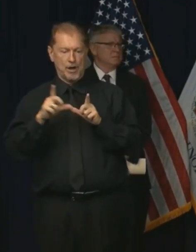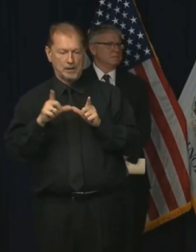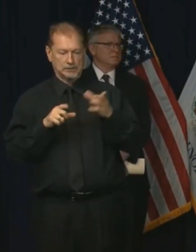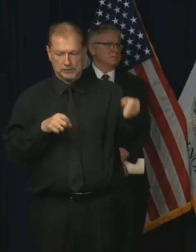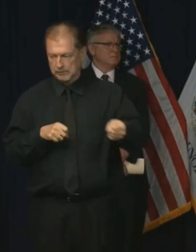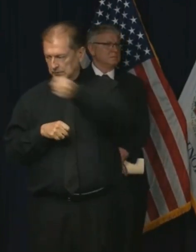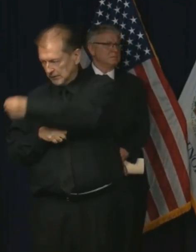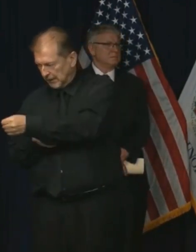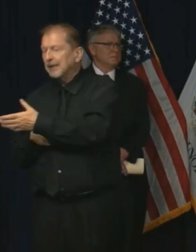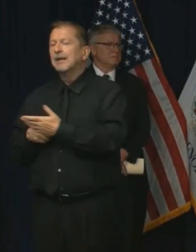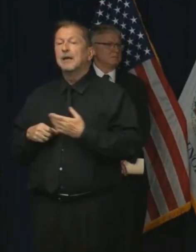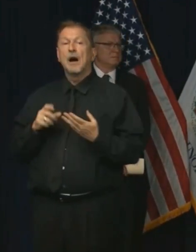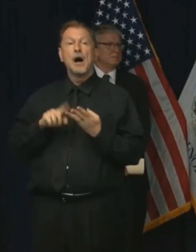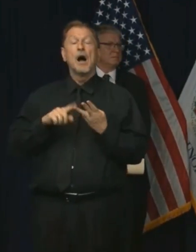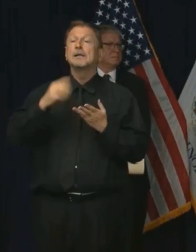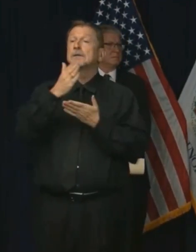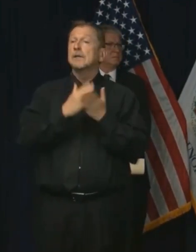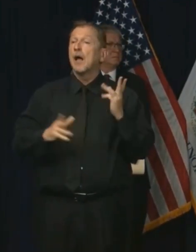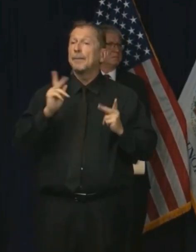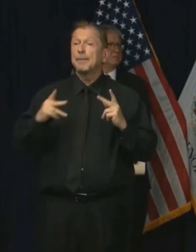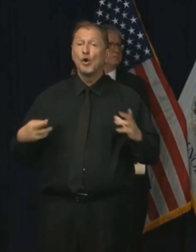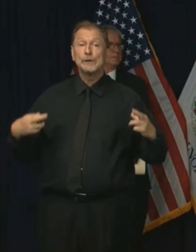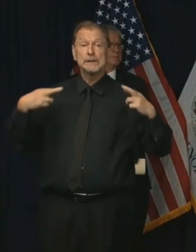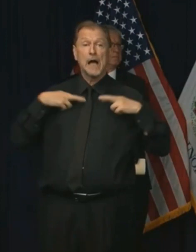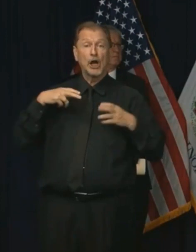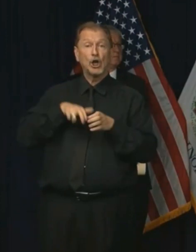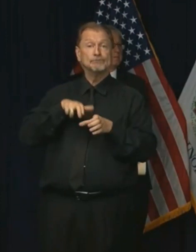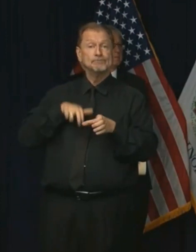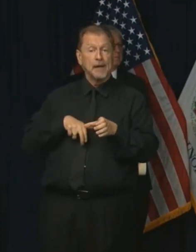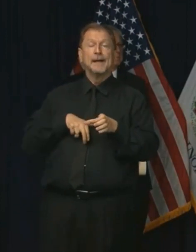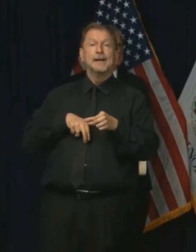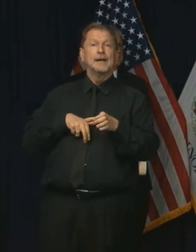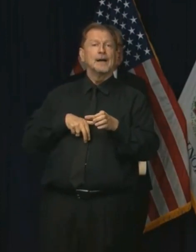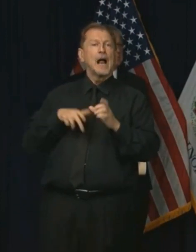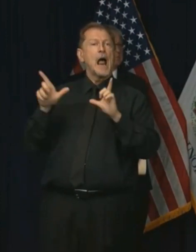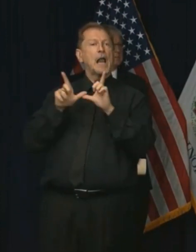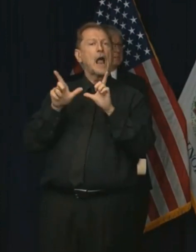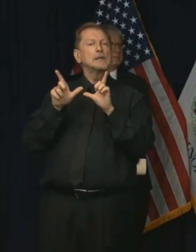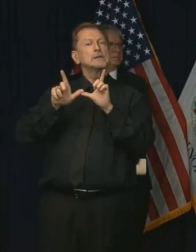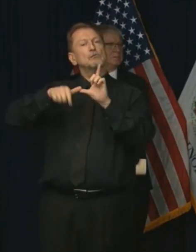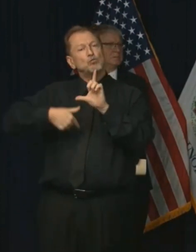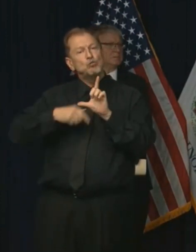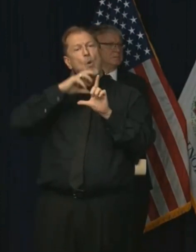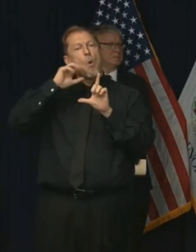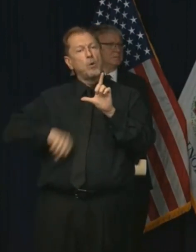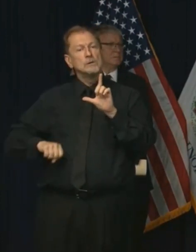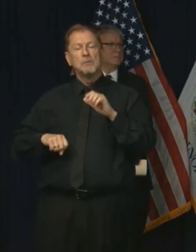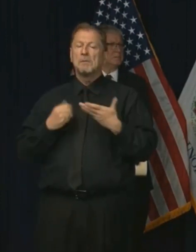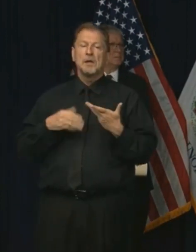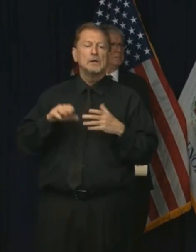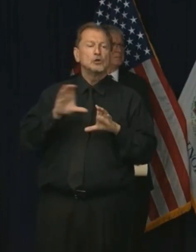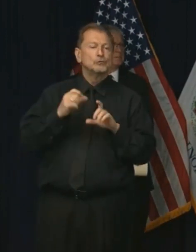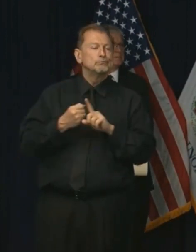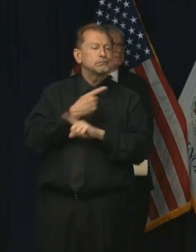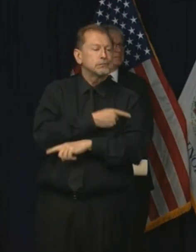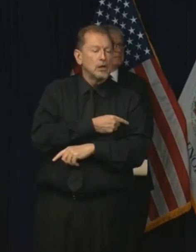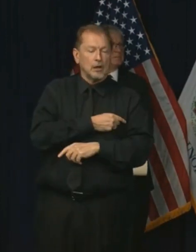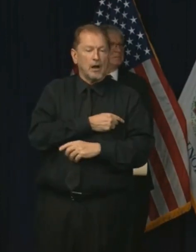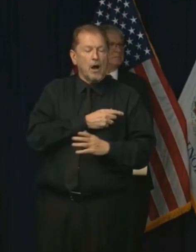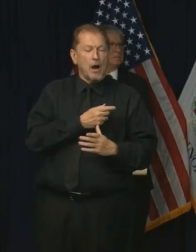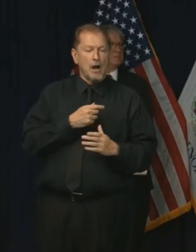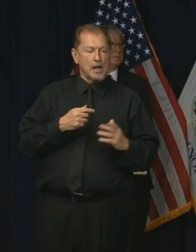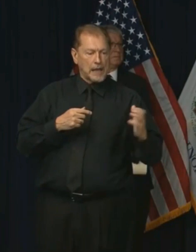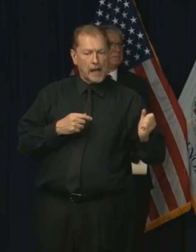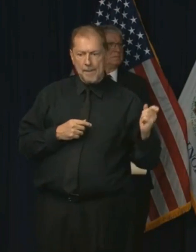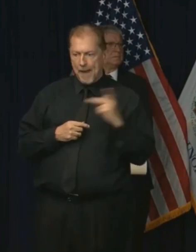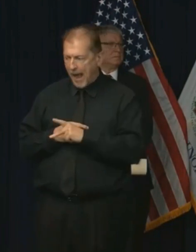have their license because they didn't re-up it. They didn't intend to come back to the profession. they started a business or did something else with their lives.